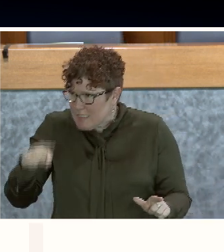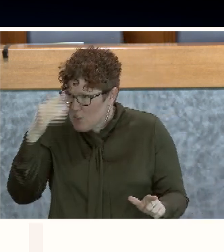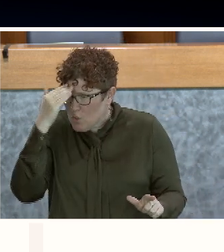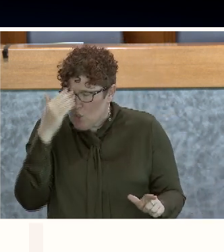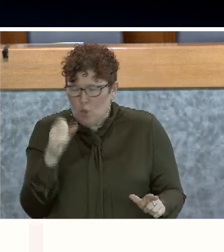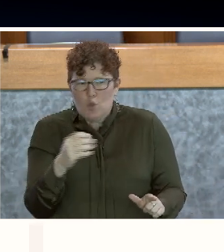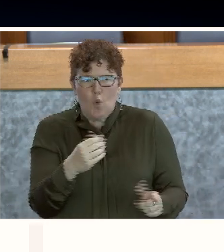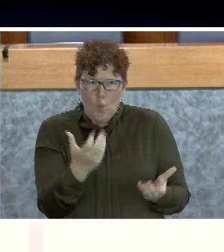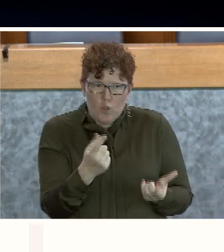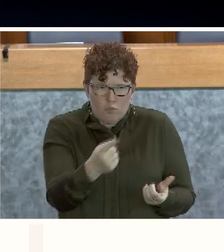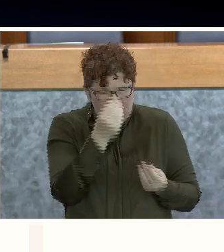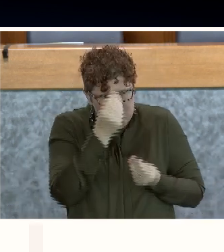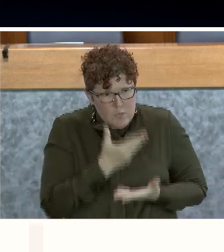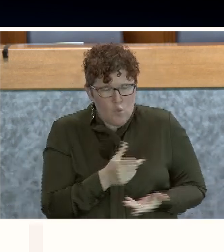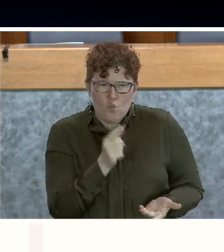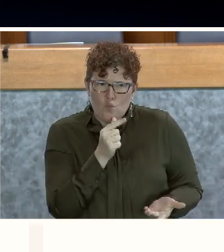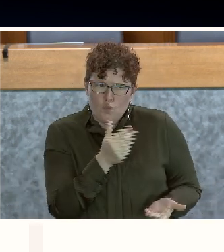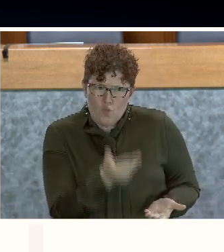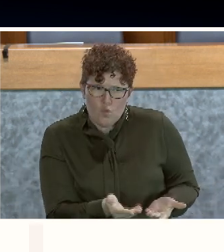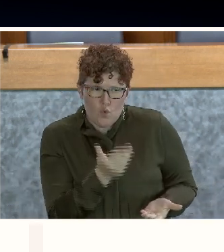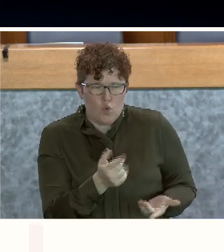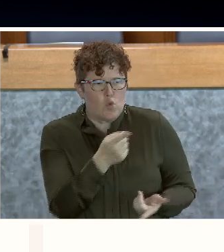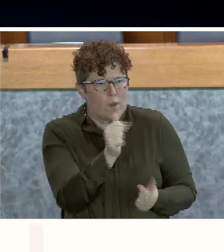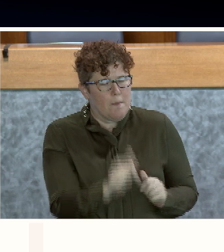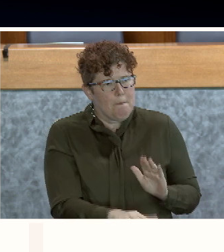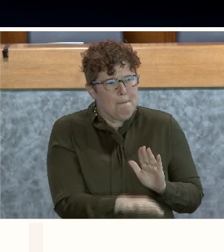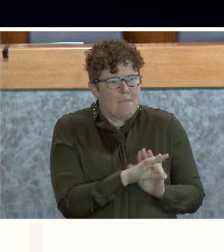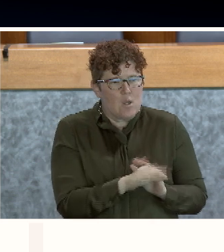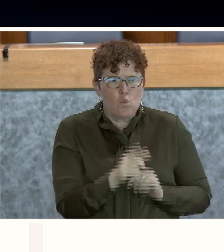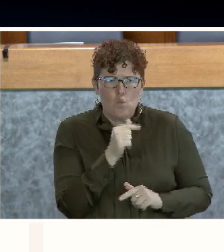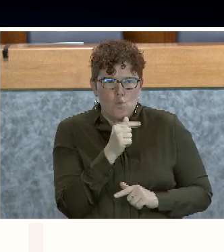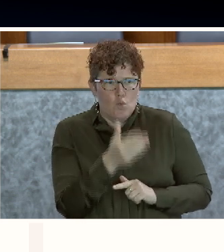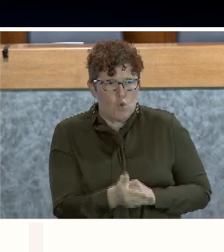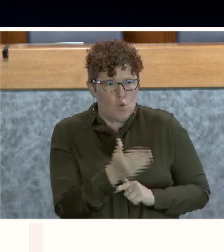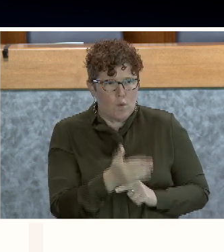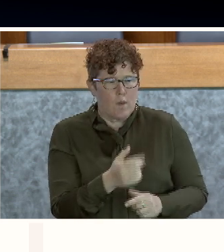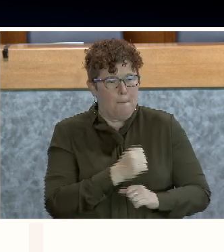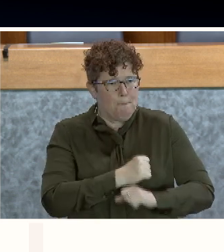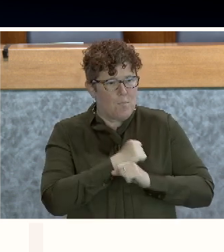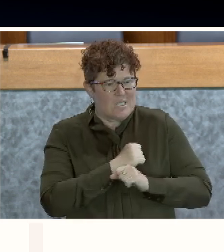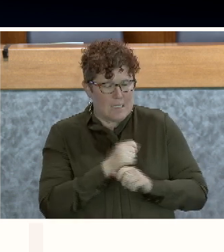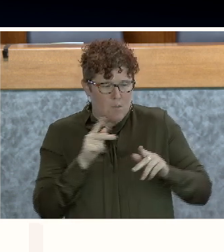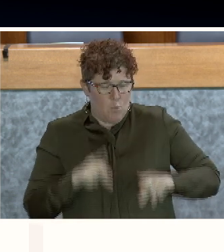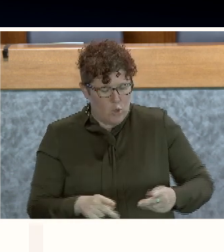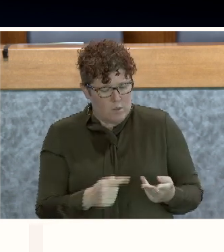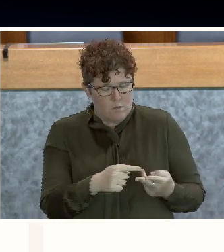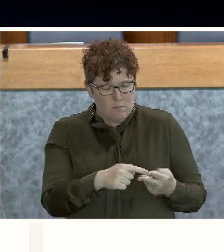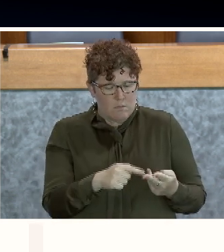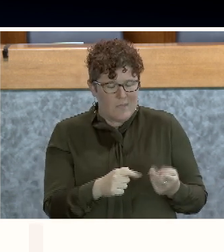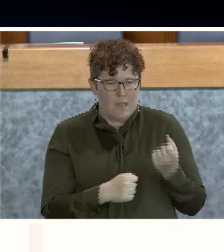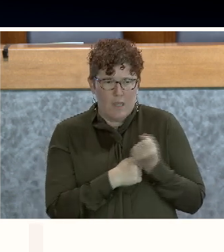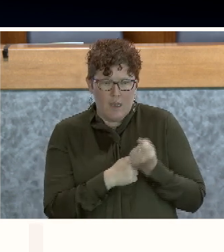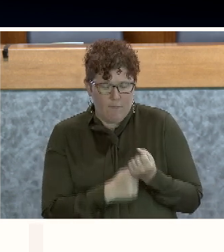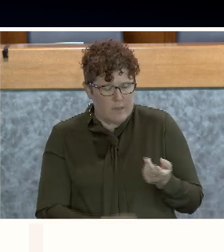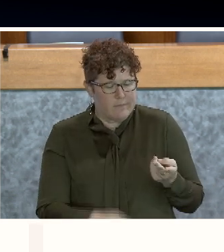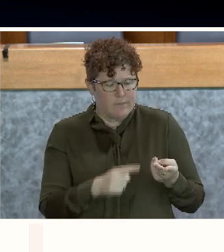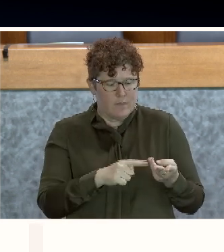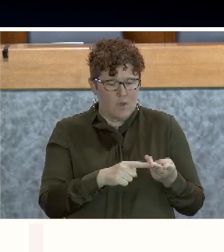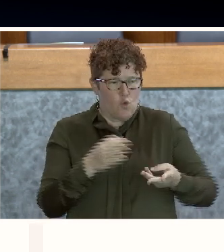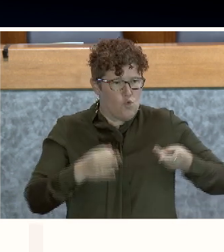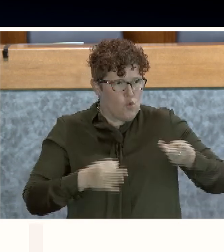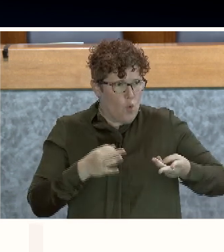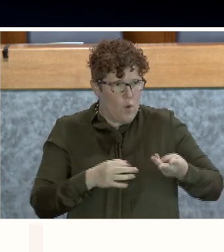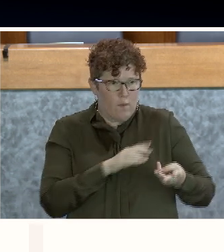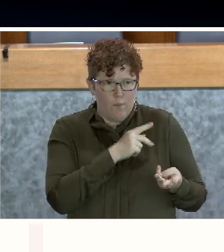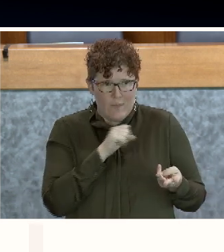-identify when they create the account. They will choose from the protective person, an active advocate, law enforcement or court personnel,